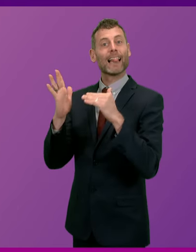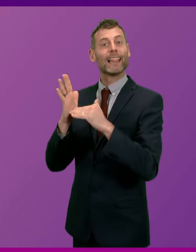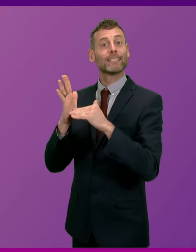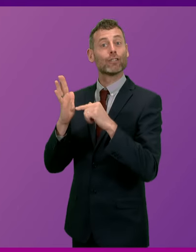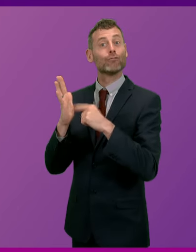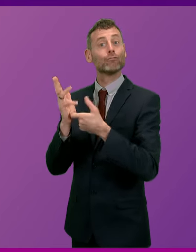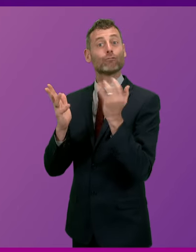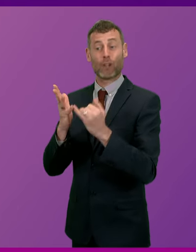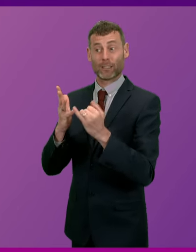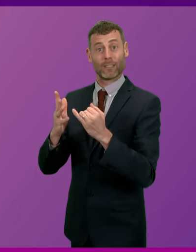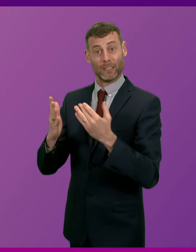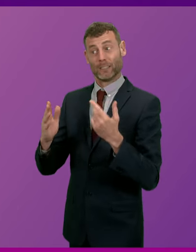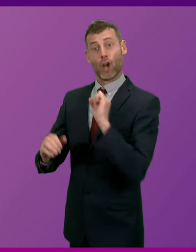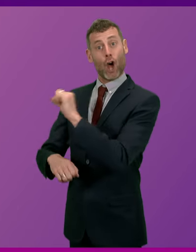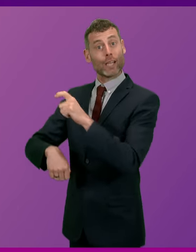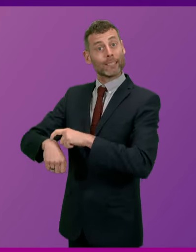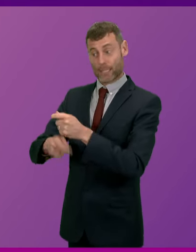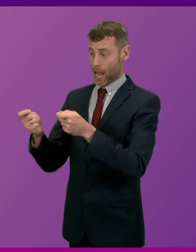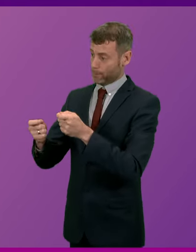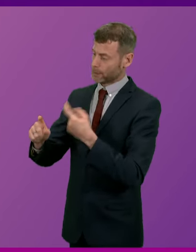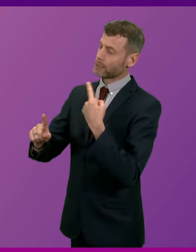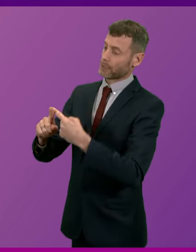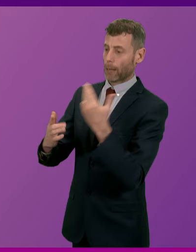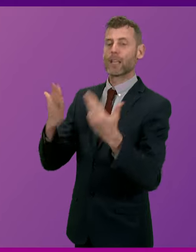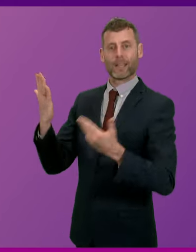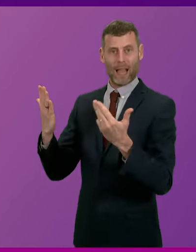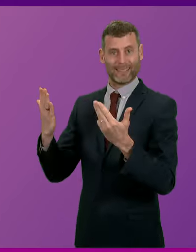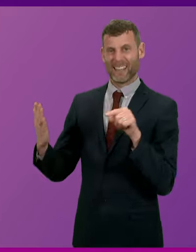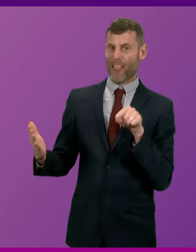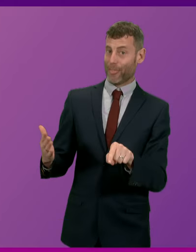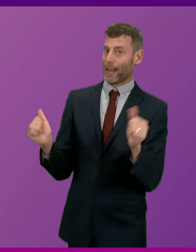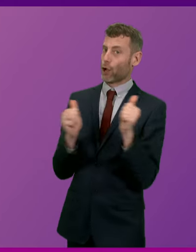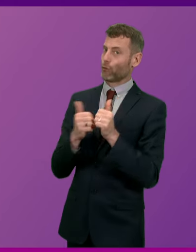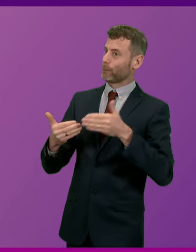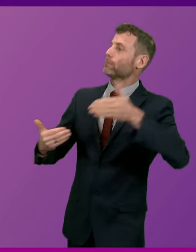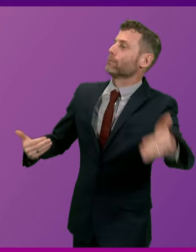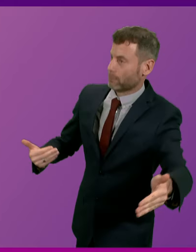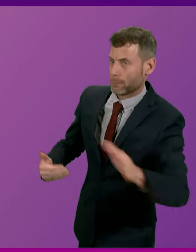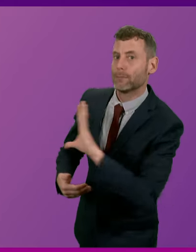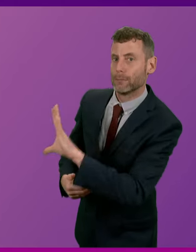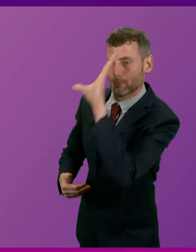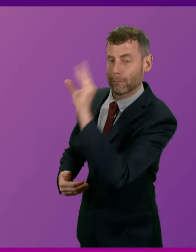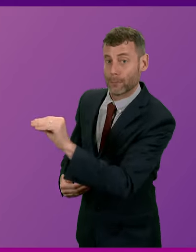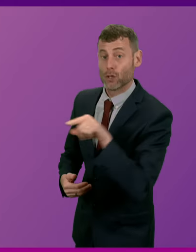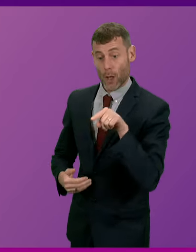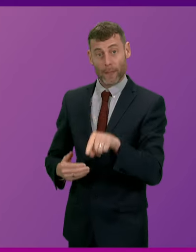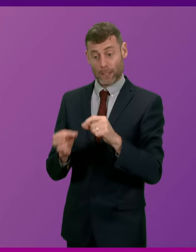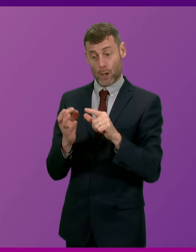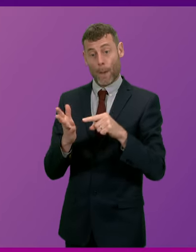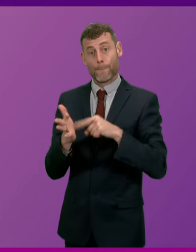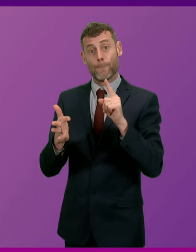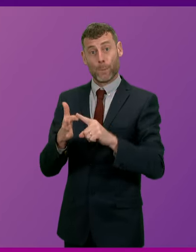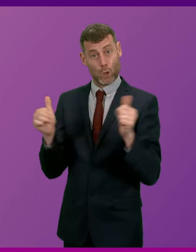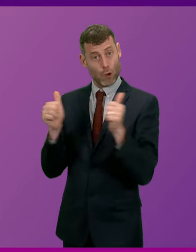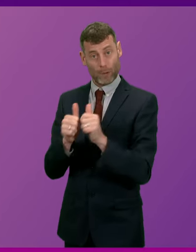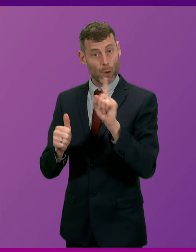It lasted 19 Liz Trusses. And that record of the Bute House Agreement is a record that has seen the railways taken into